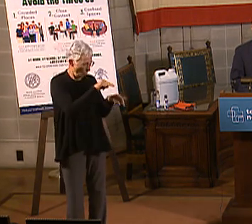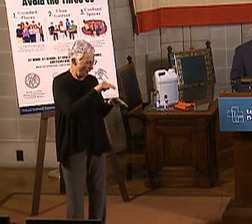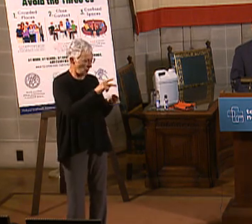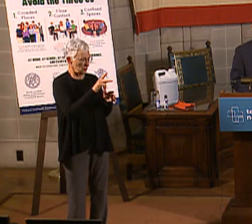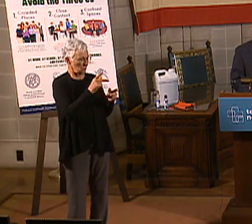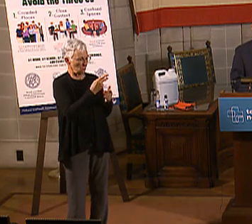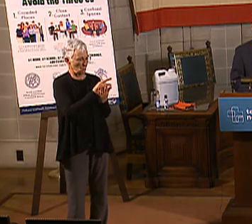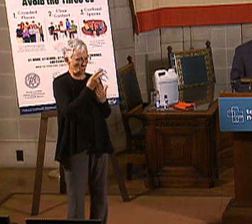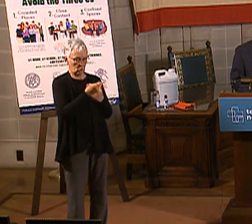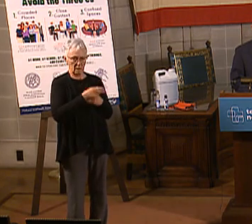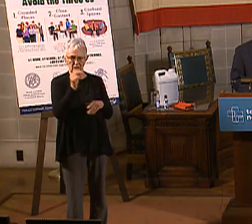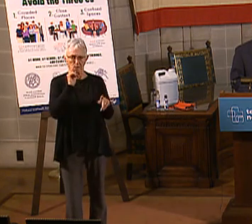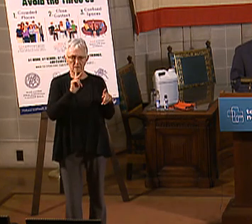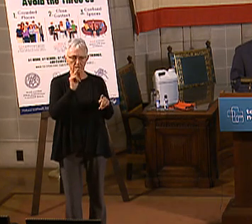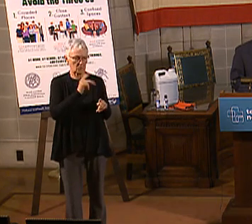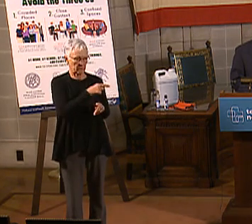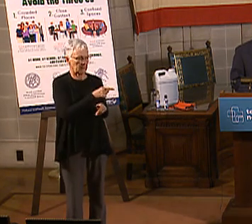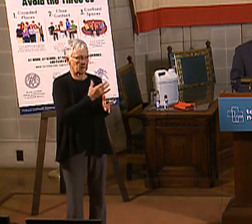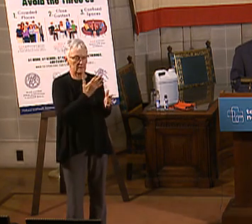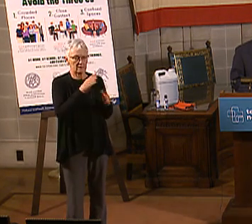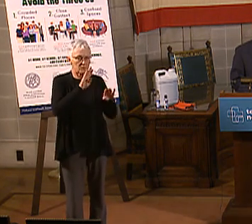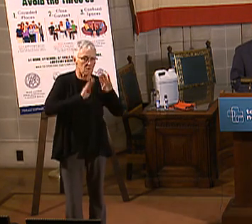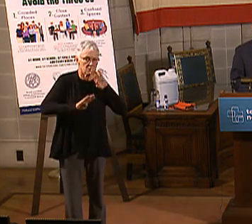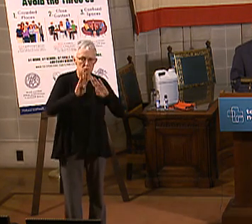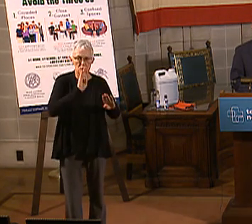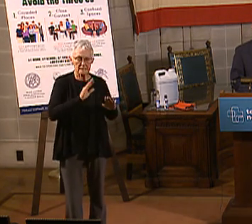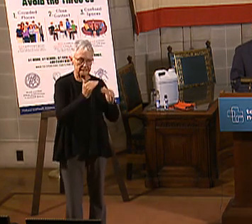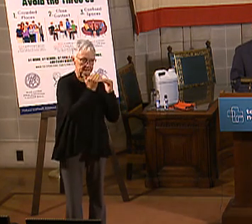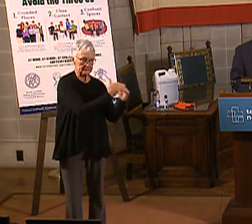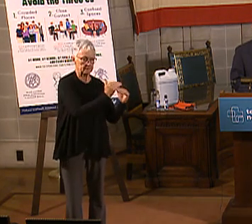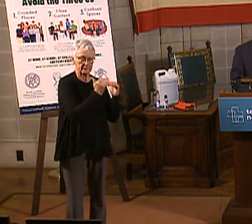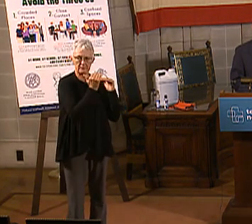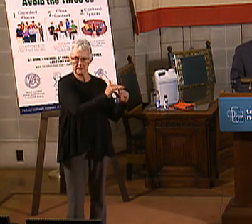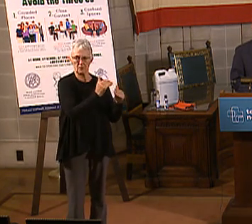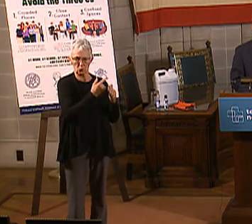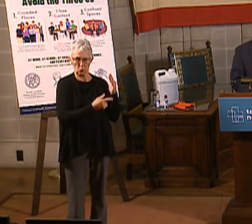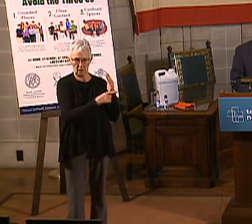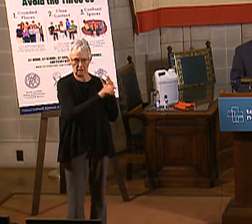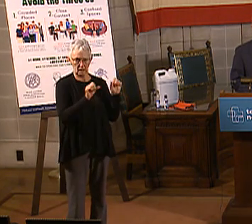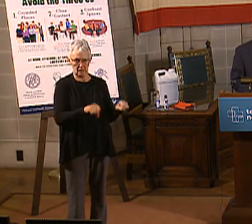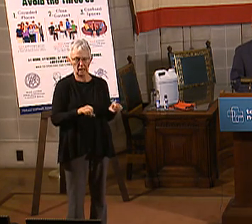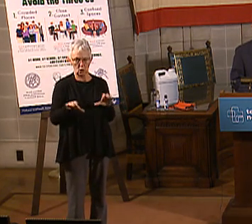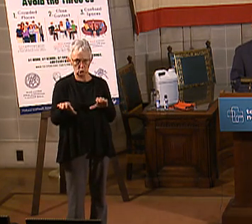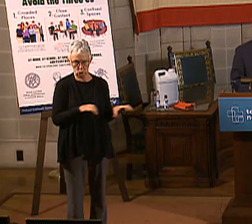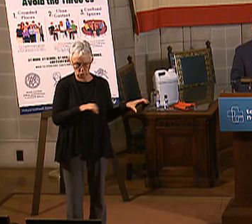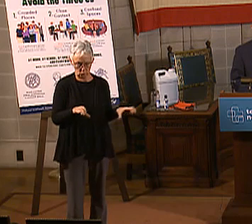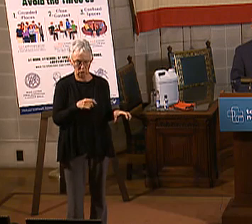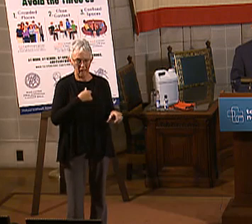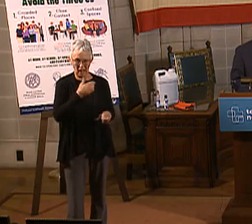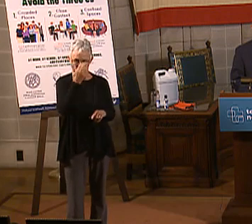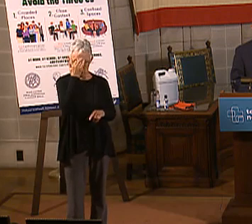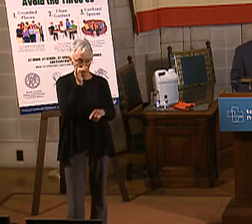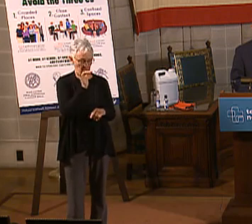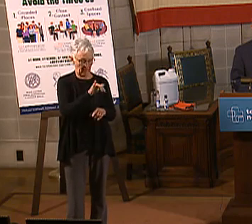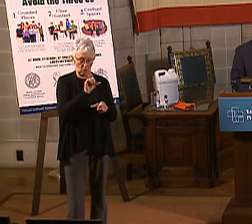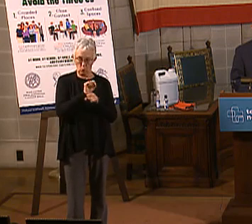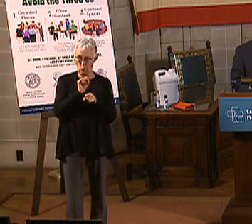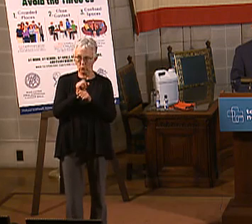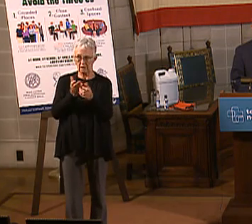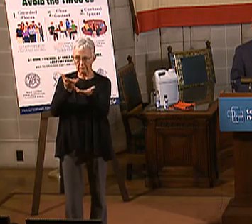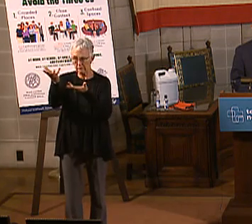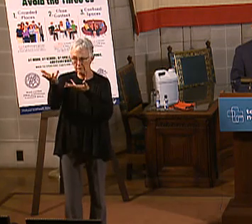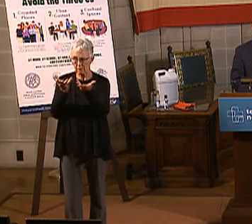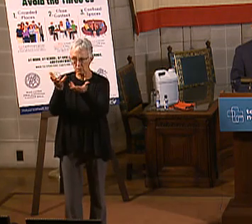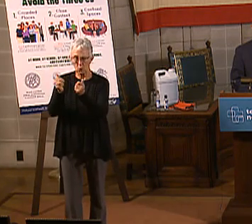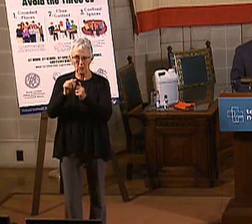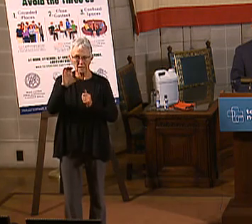before becoming administrator, and so I know how painful the back and forth with CMS can be. But all of that has changed